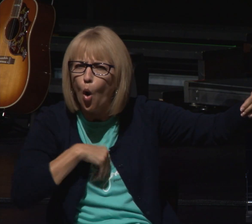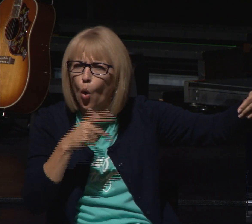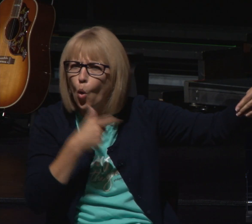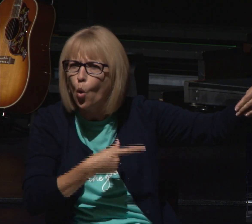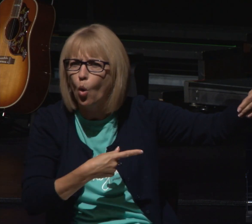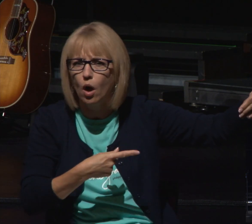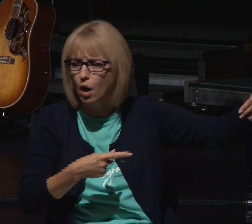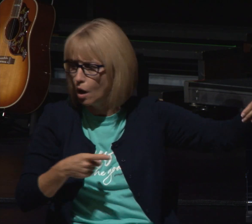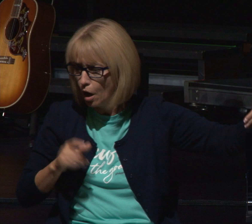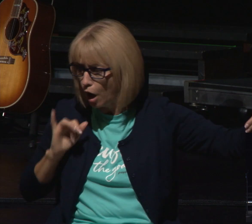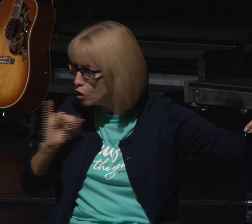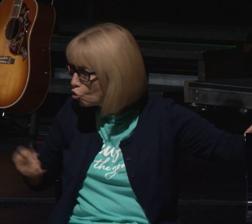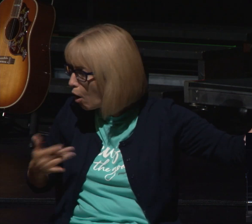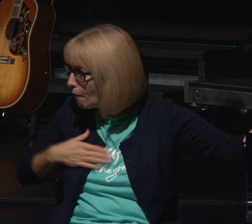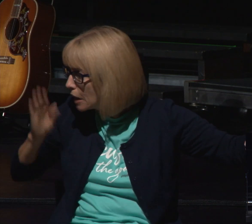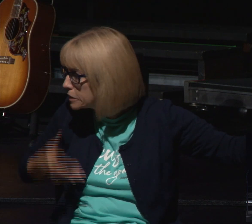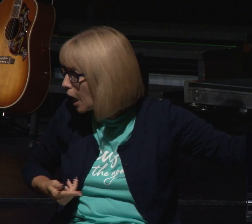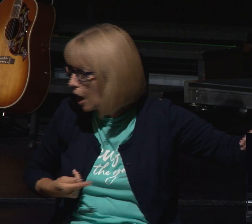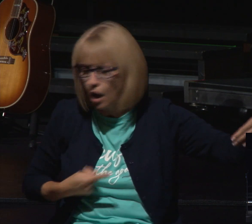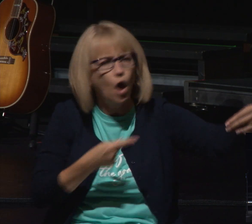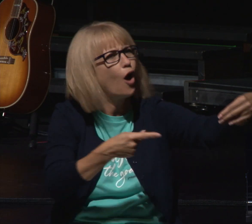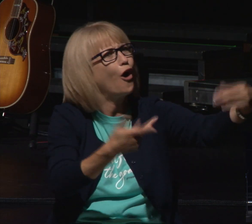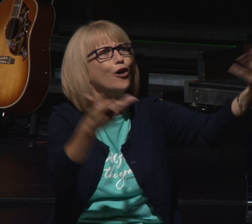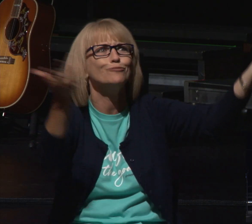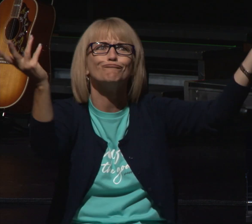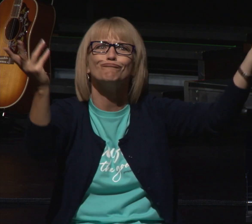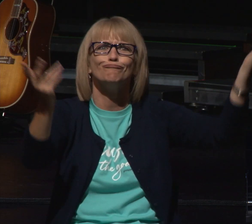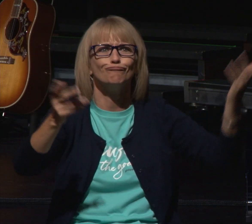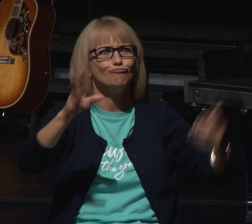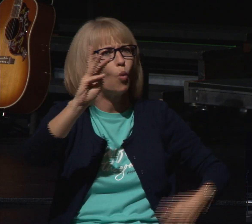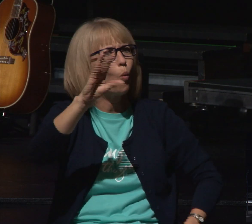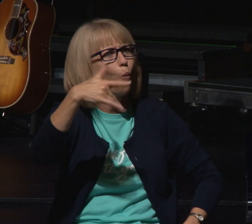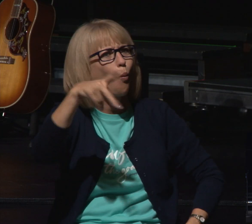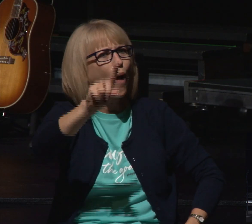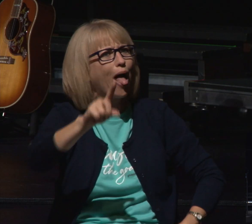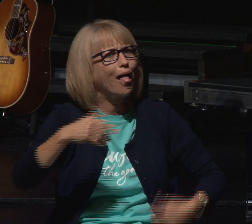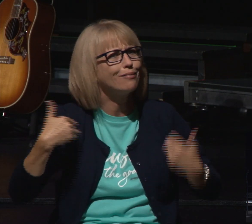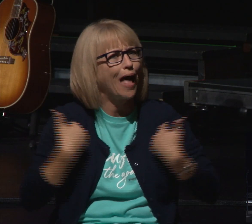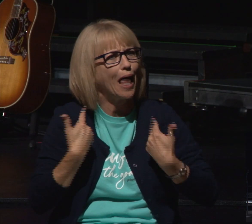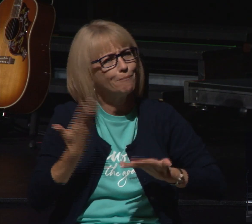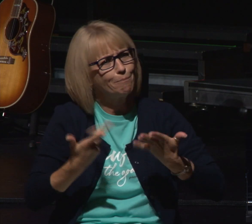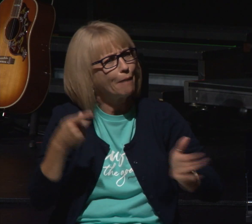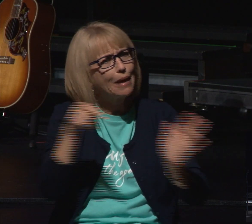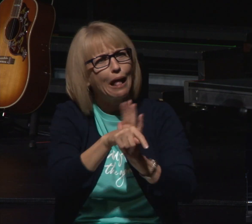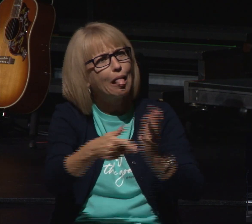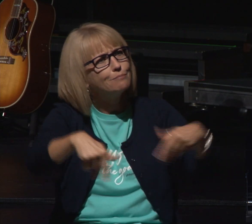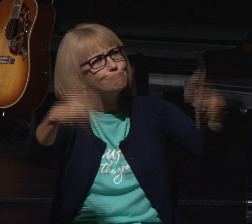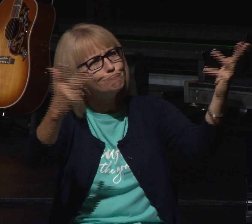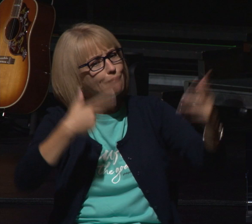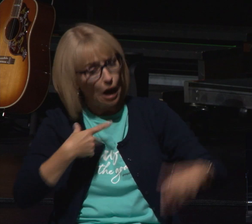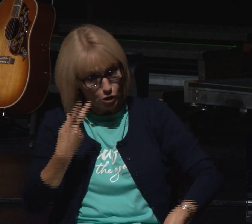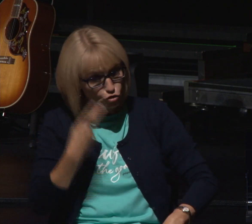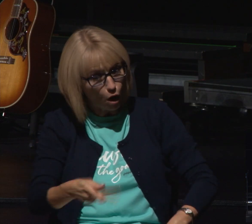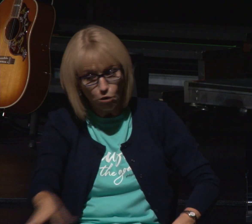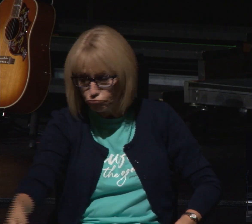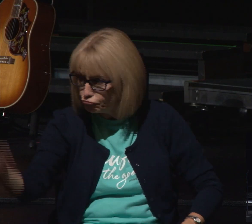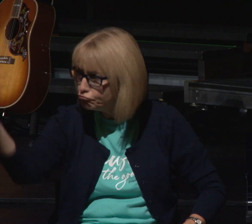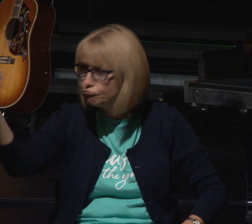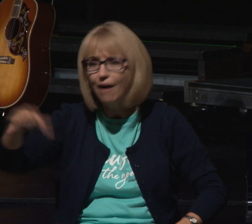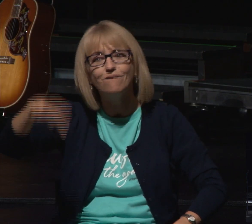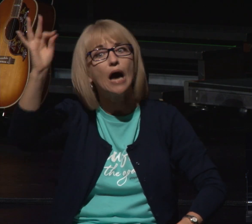recognizes it it's joseph's and they said oh some wild animal must have come and killed him because this is all we found